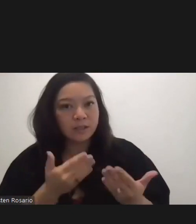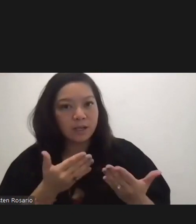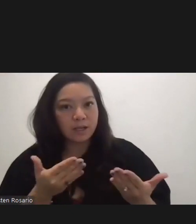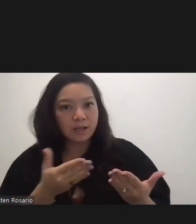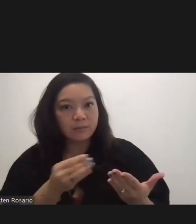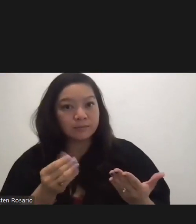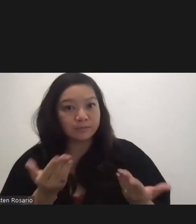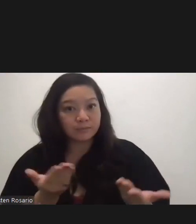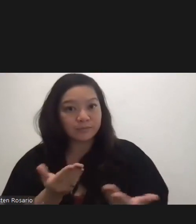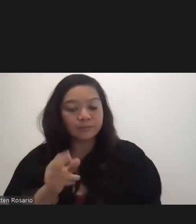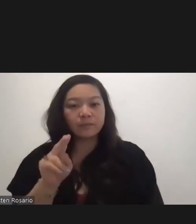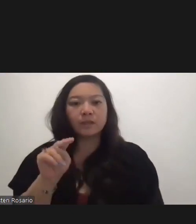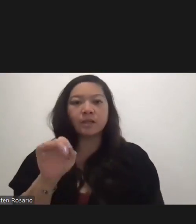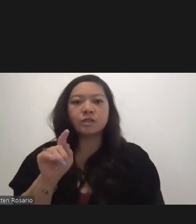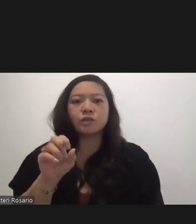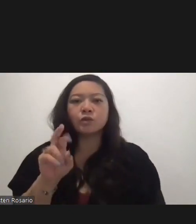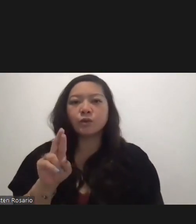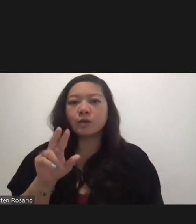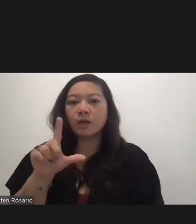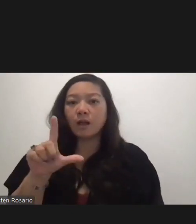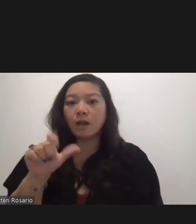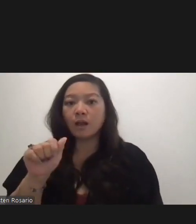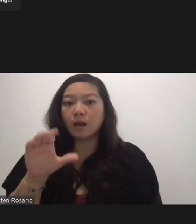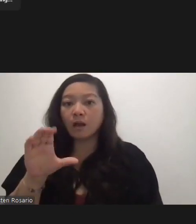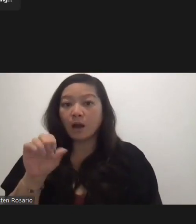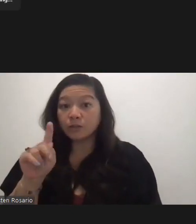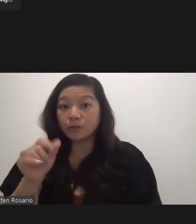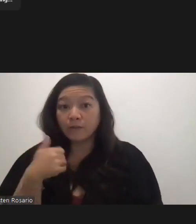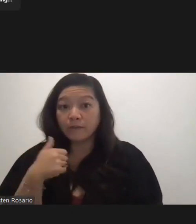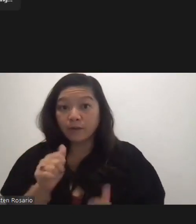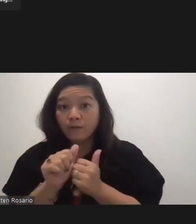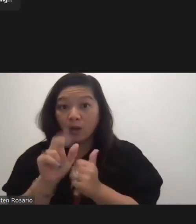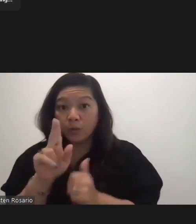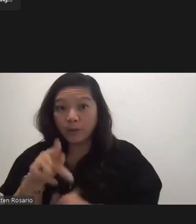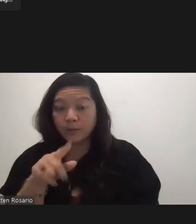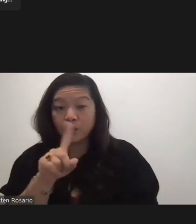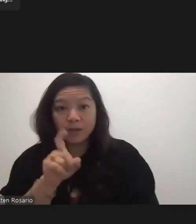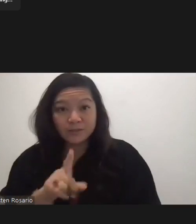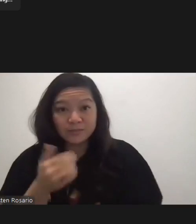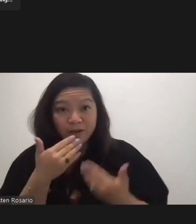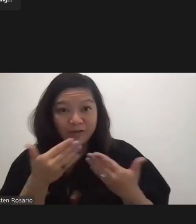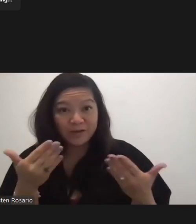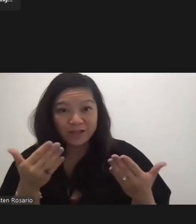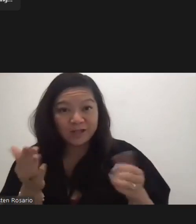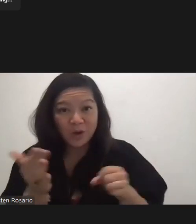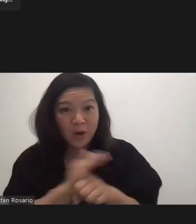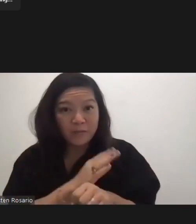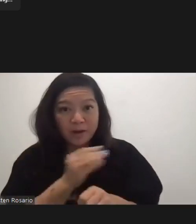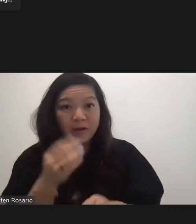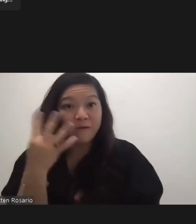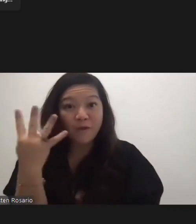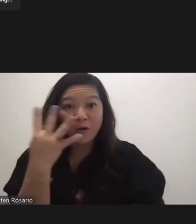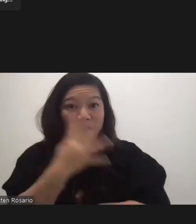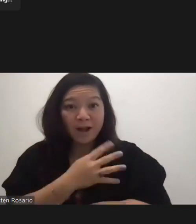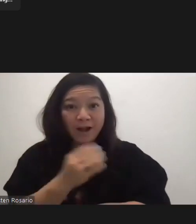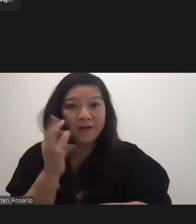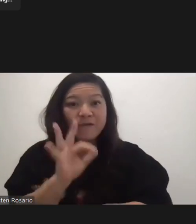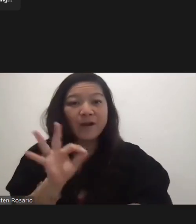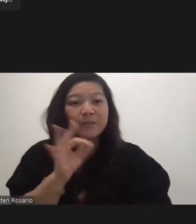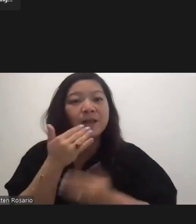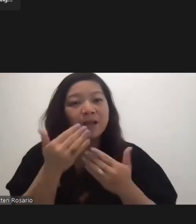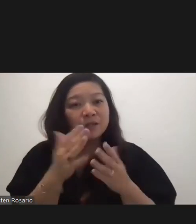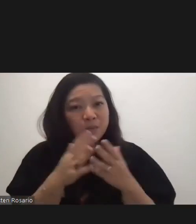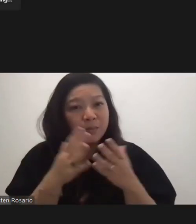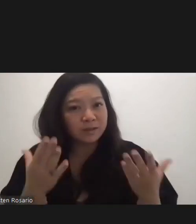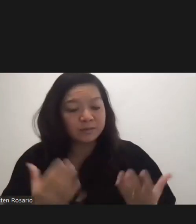any follow-up questions? I think everything's been covered, and it's 4 o'clock on a Friday, Chris. Thank you very much.